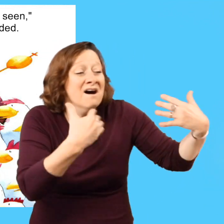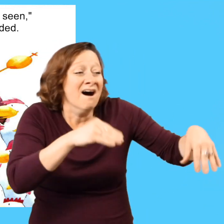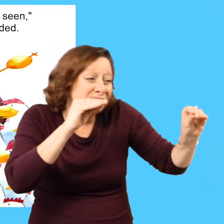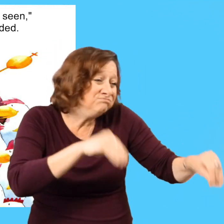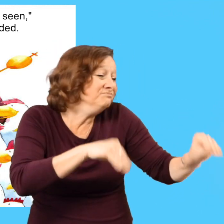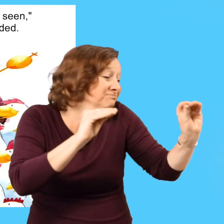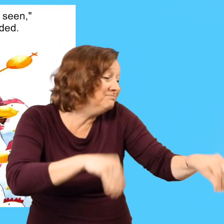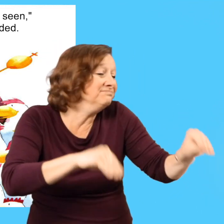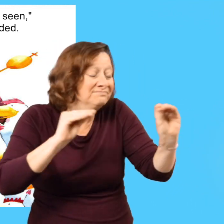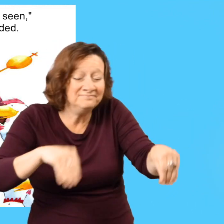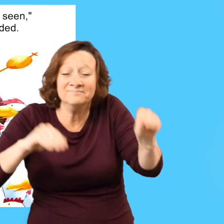hens nodded.